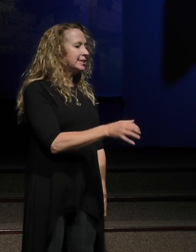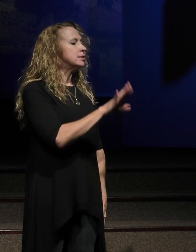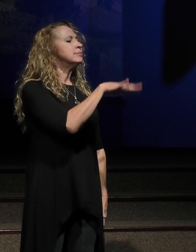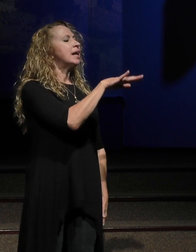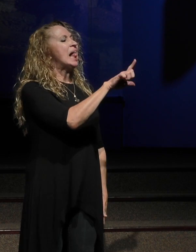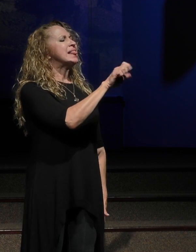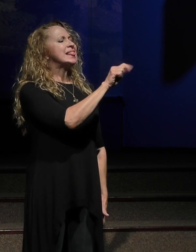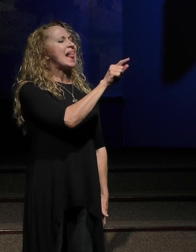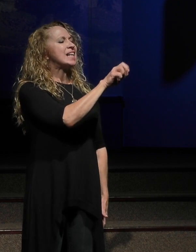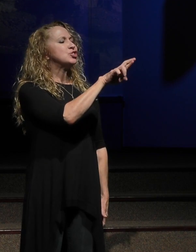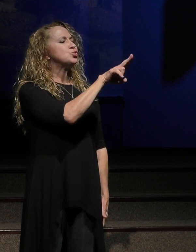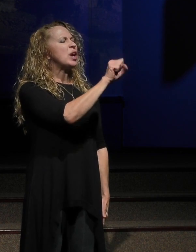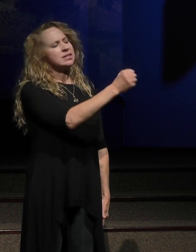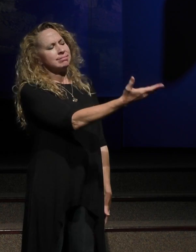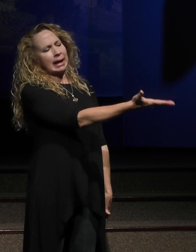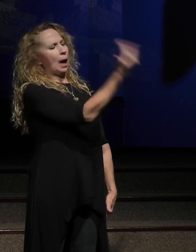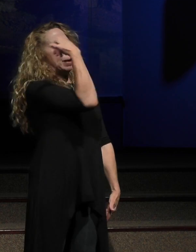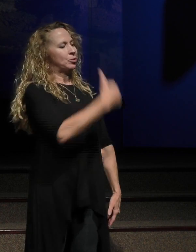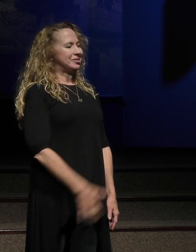come out.